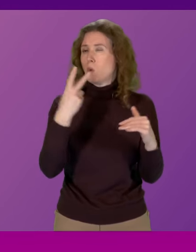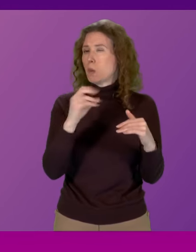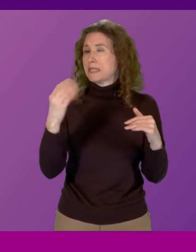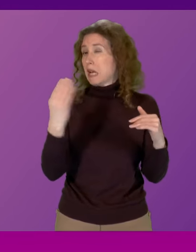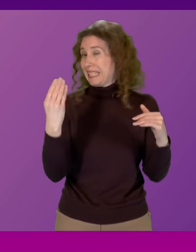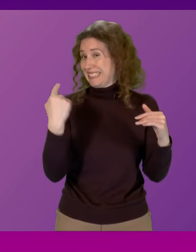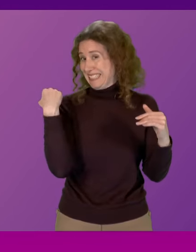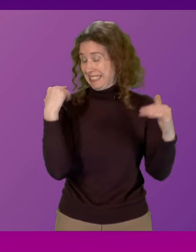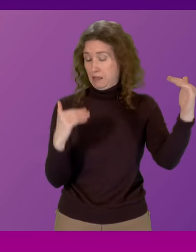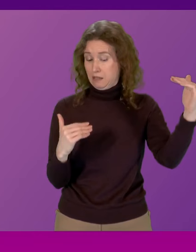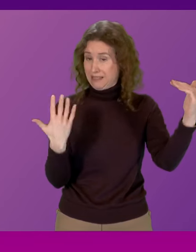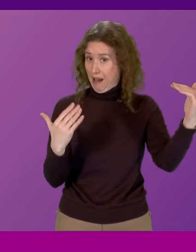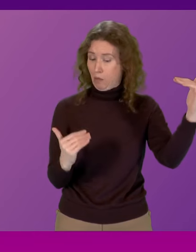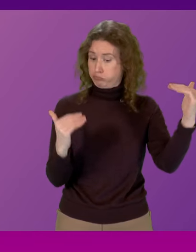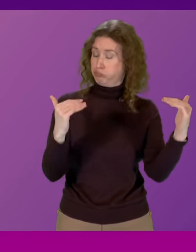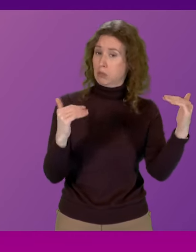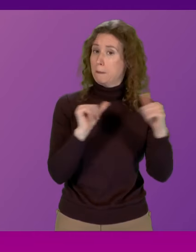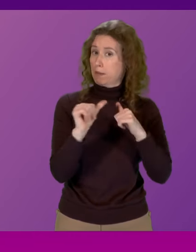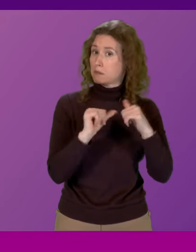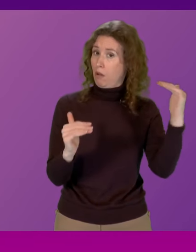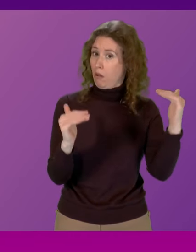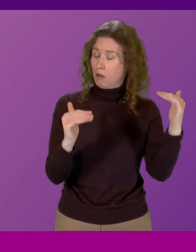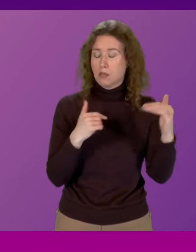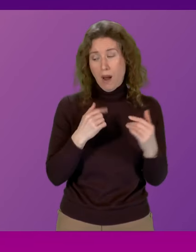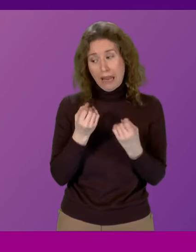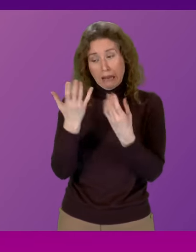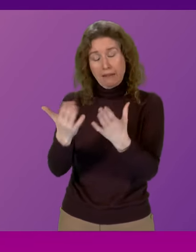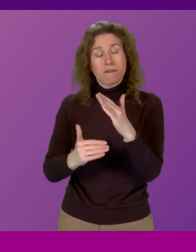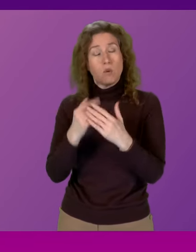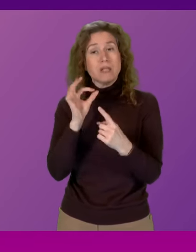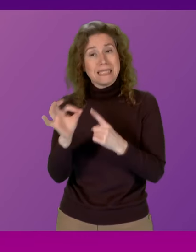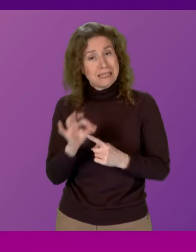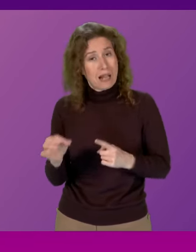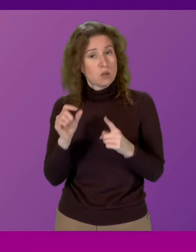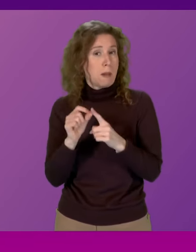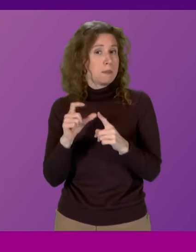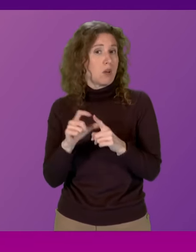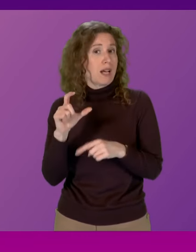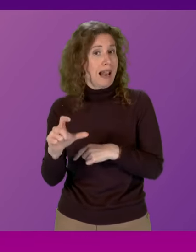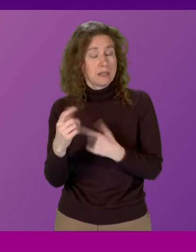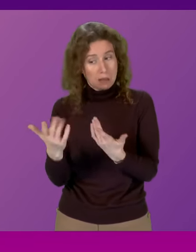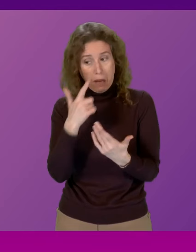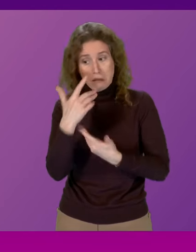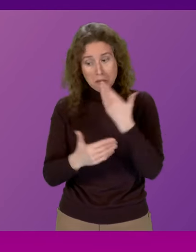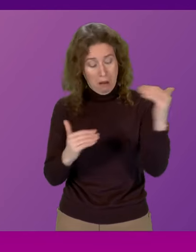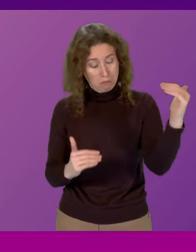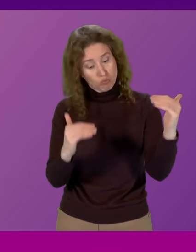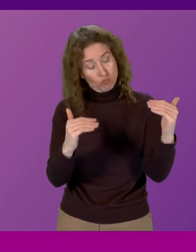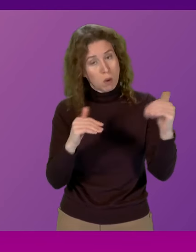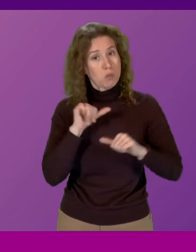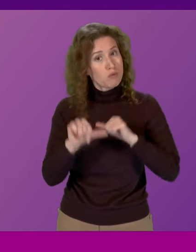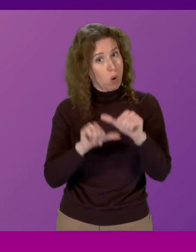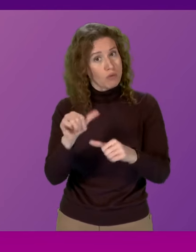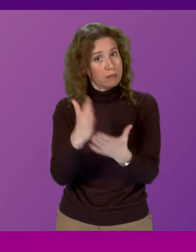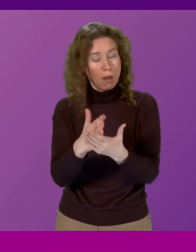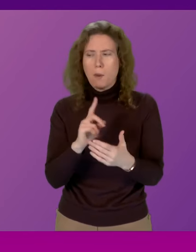level and I can again send full detail to Pam Duncan-Glancy of the narrowing of that gap and the progress that we are making but we are